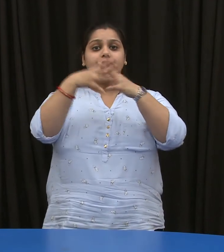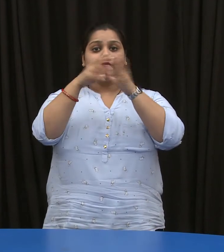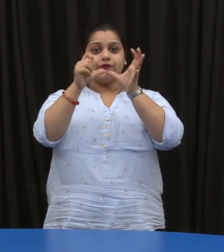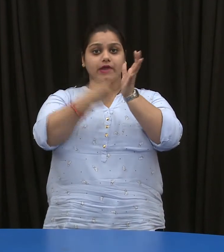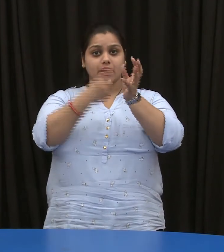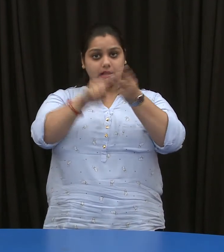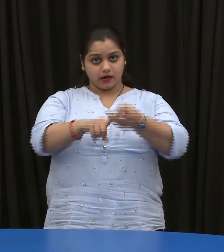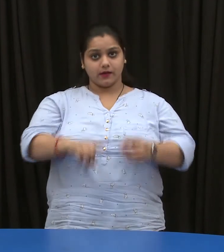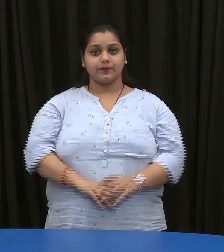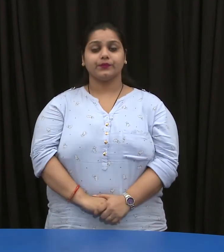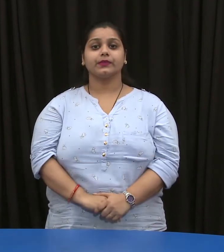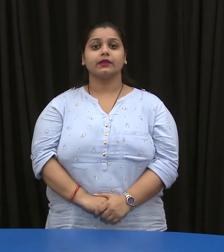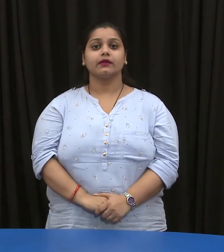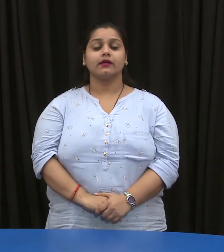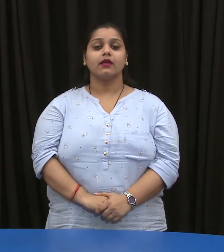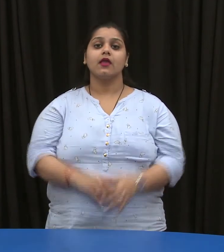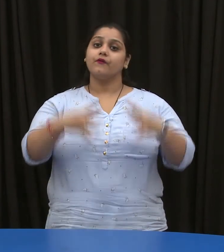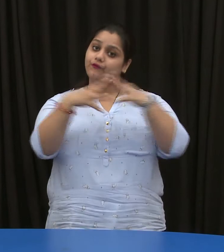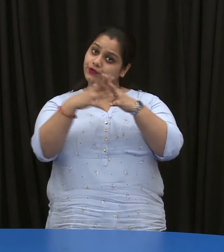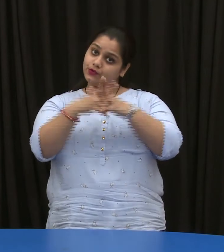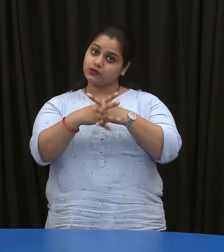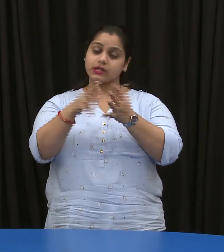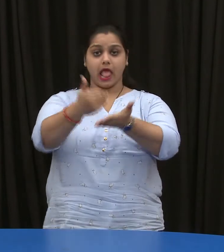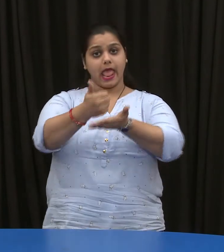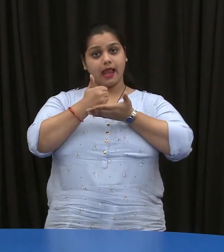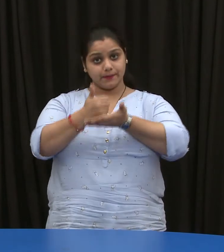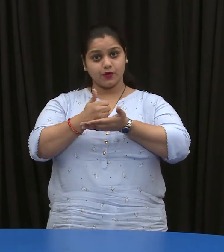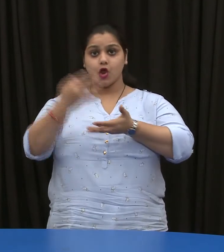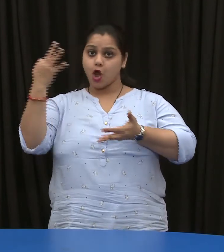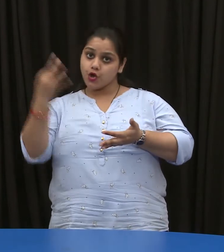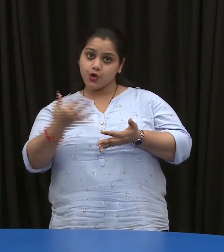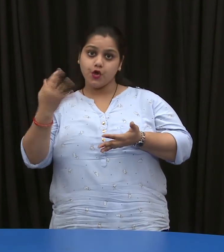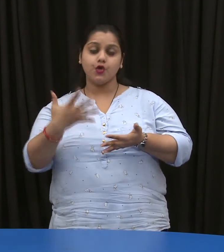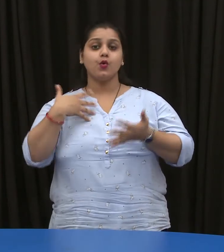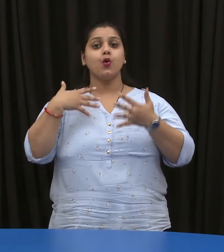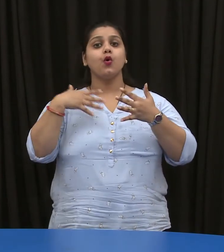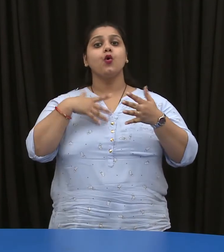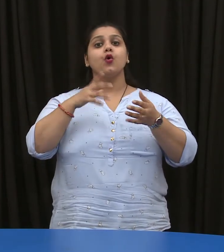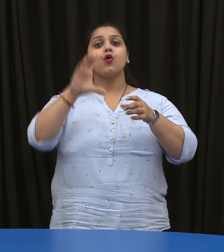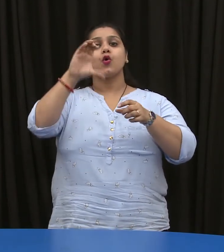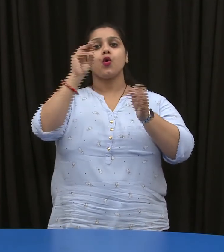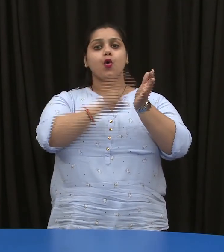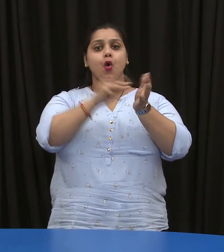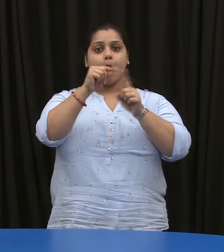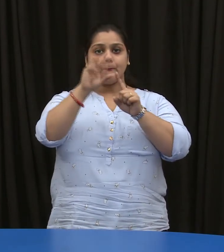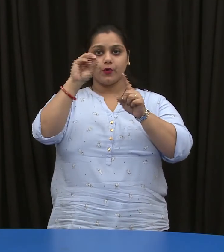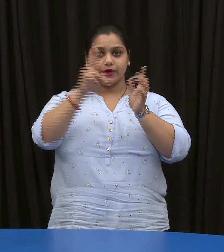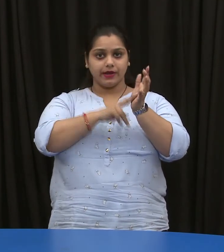Windows can help you set up new hardware components such as sound